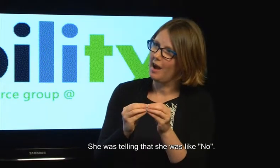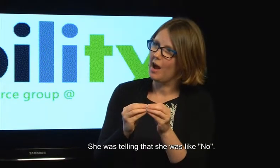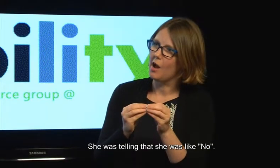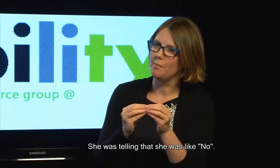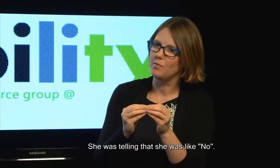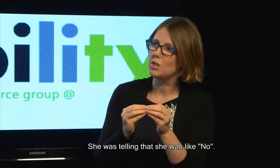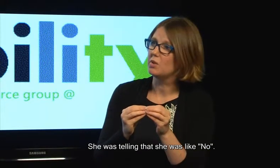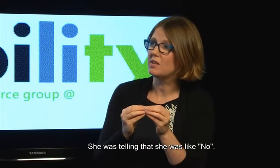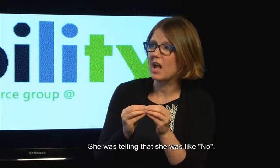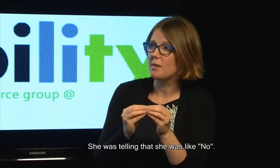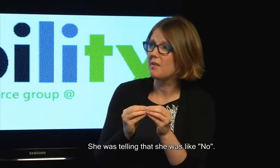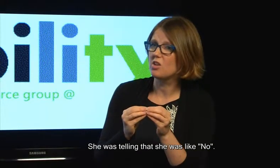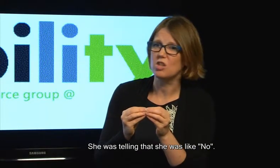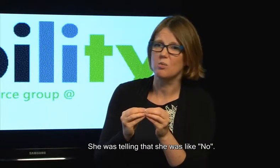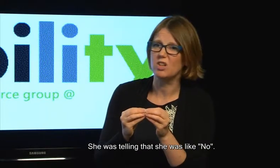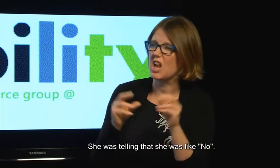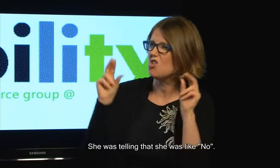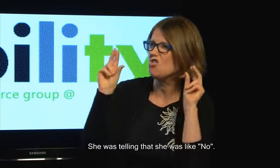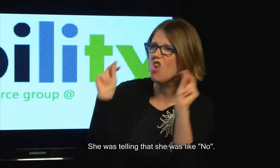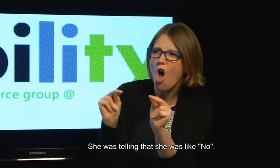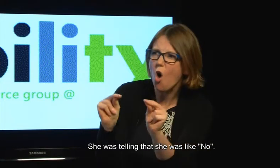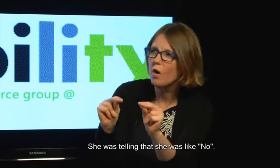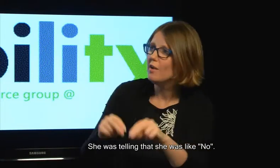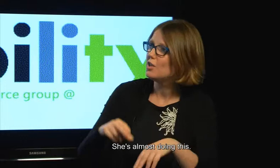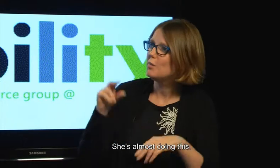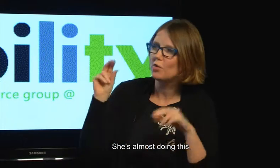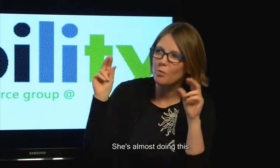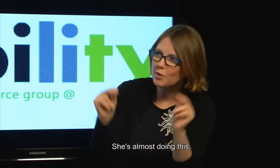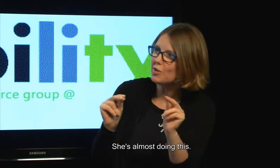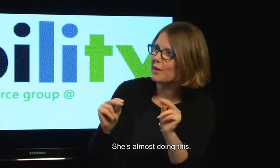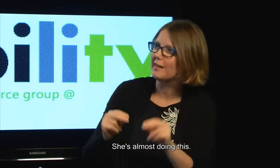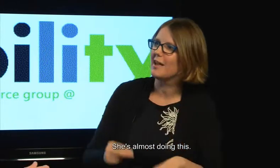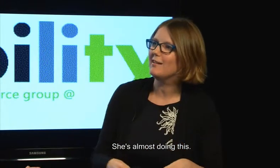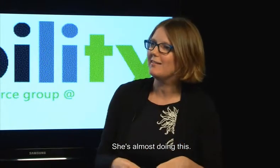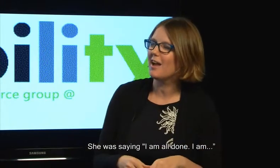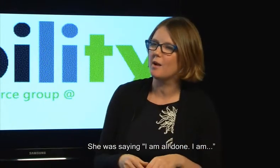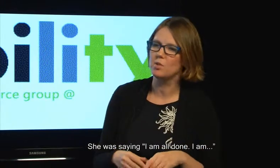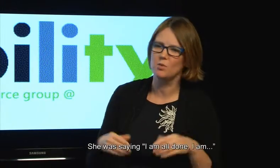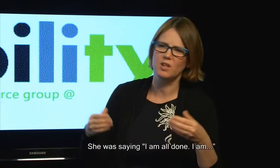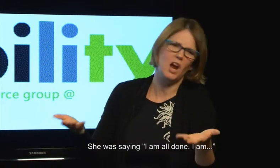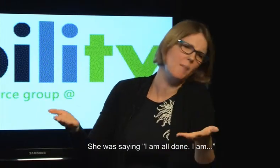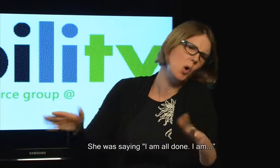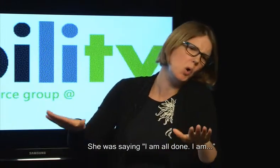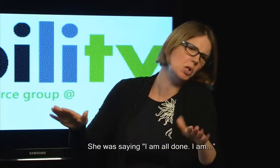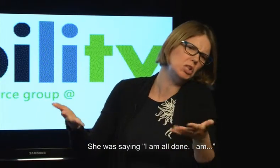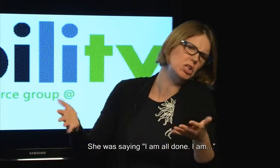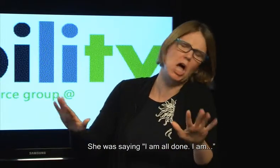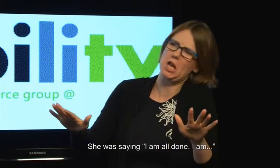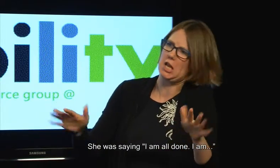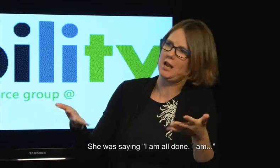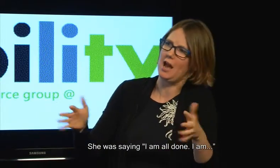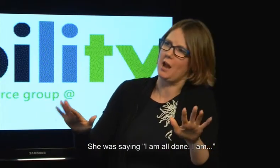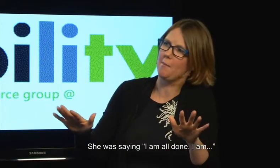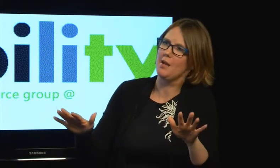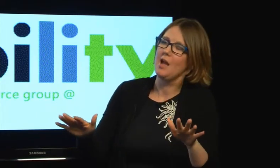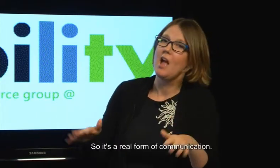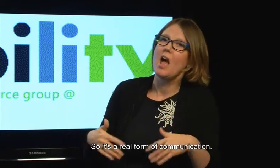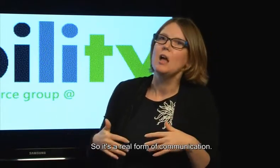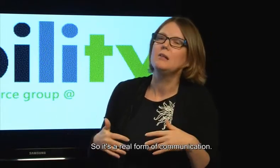yeah she was telling me that she was like no she was almost doing this she was saying I'm all done